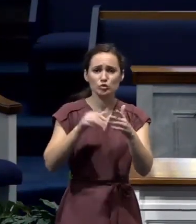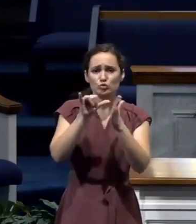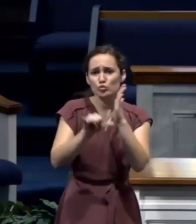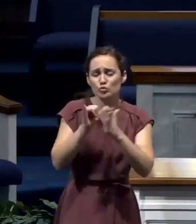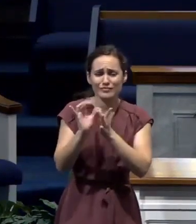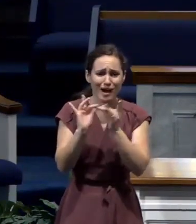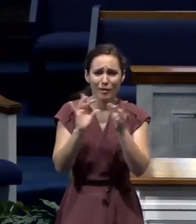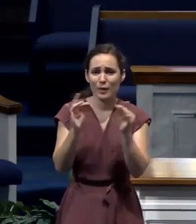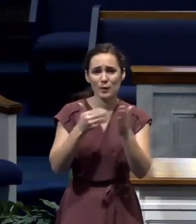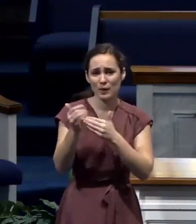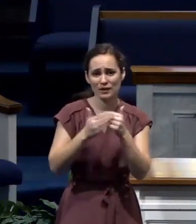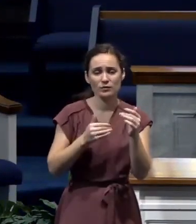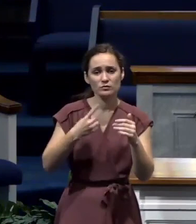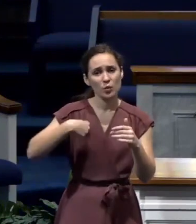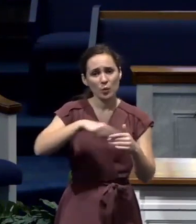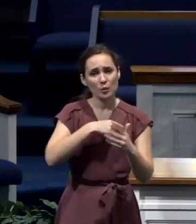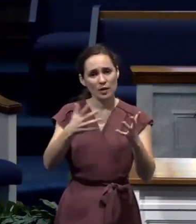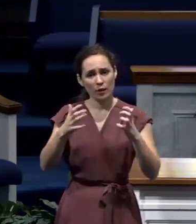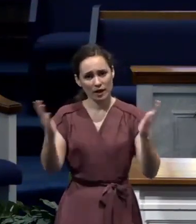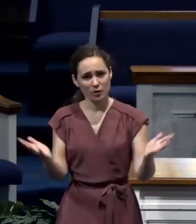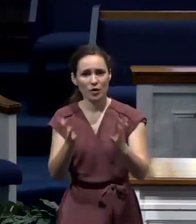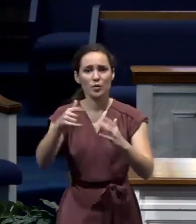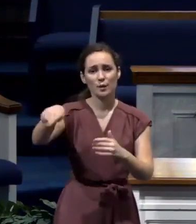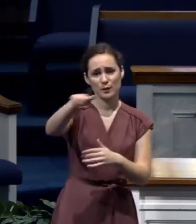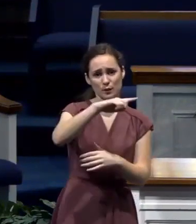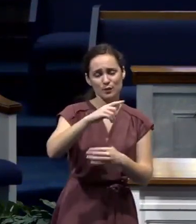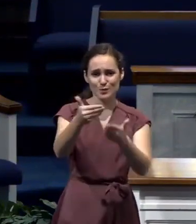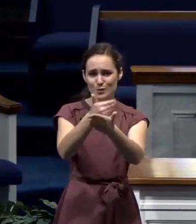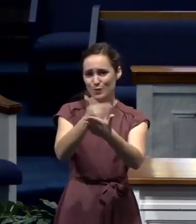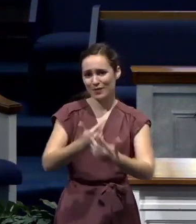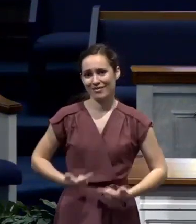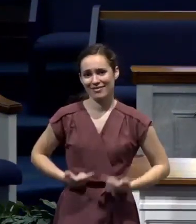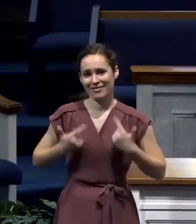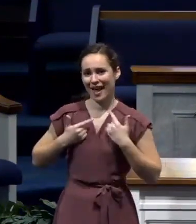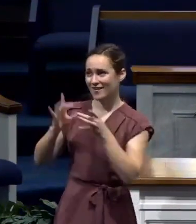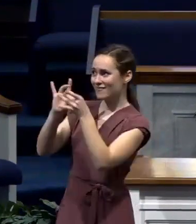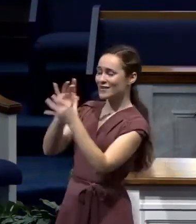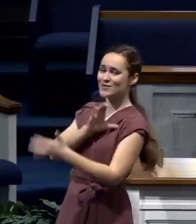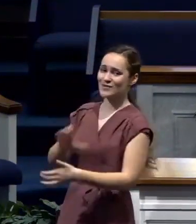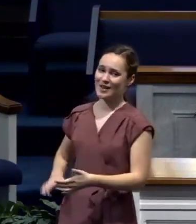so we can encourage you in your new life. And we pray in Jesus name. Amen.